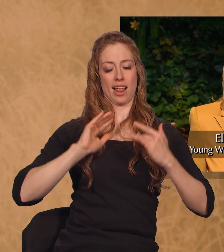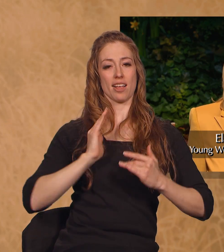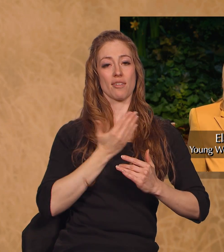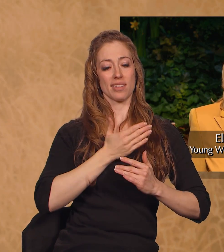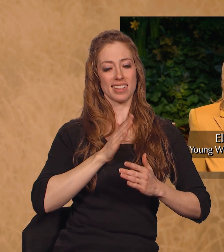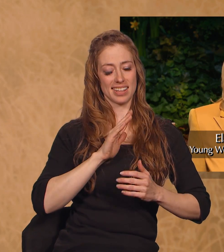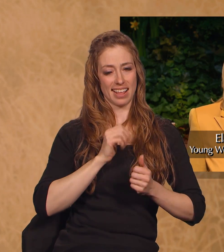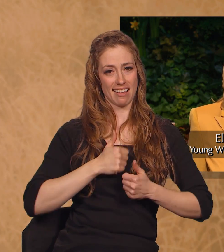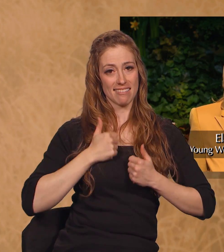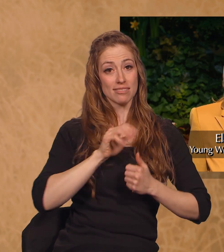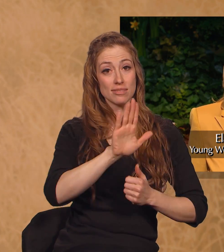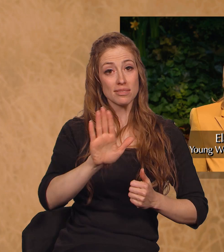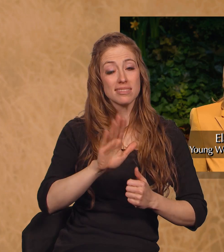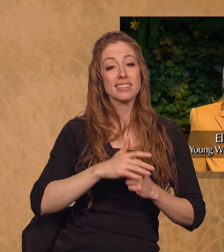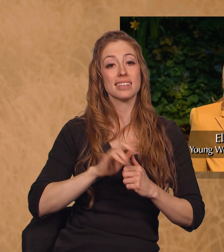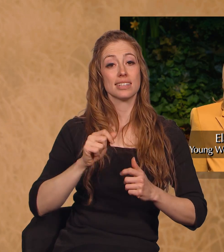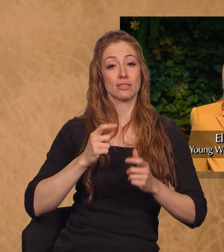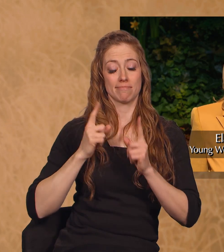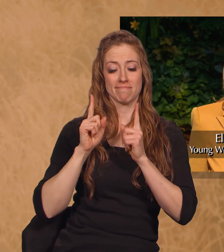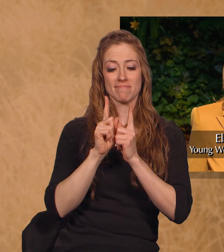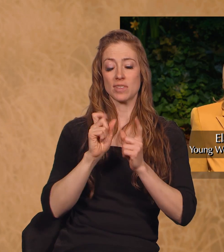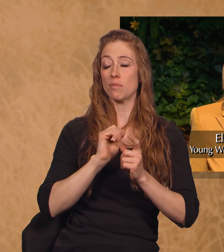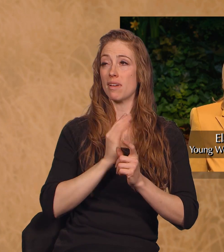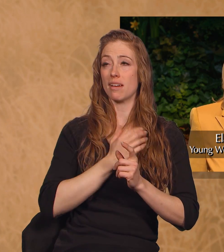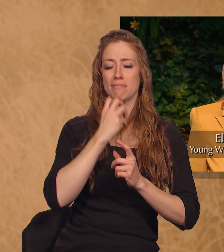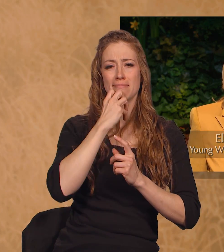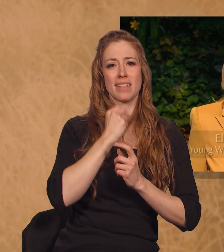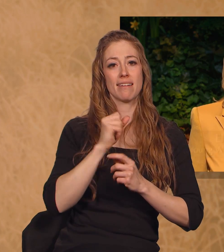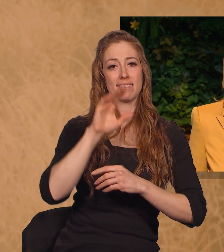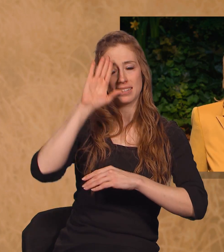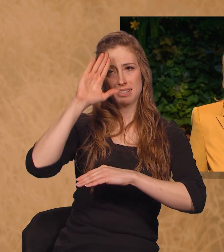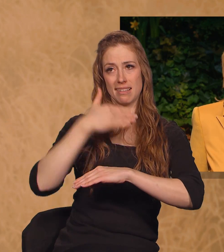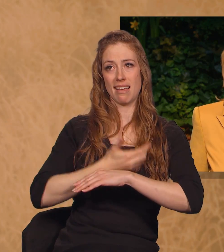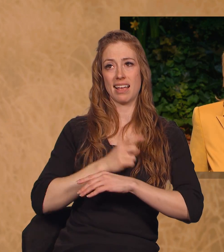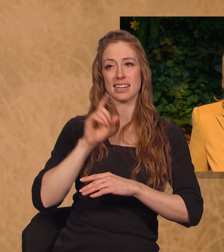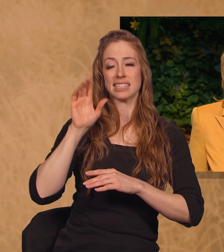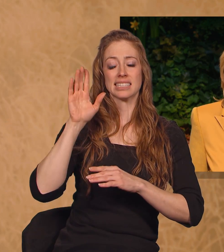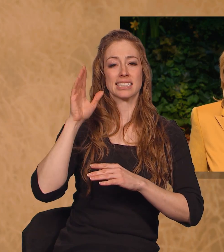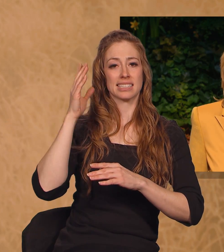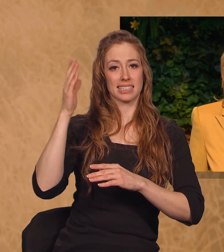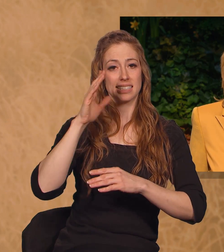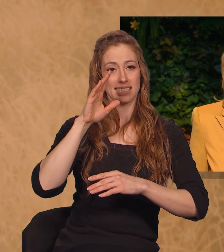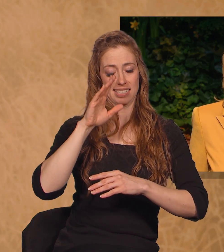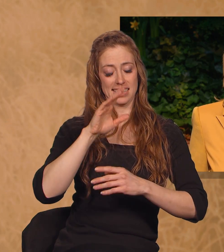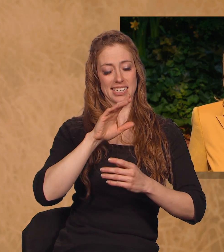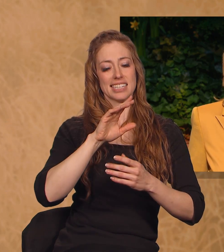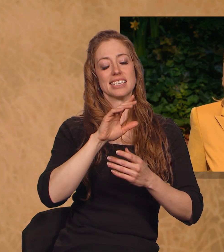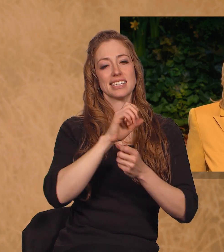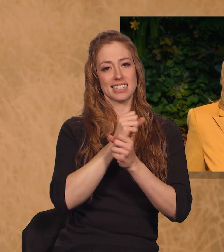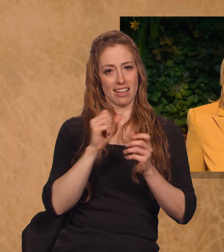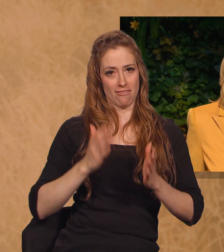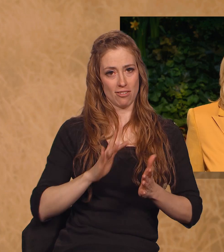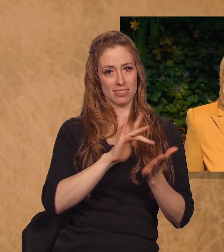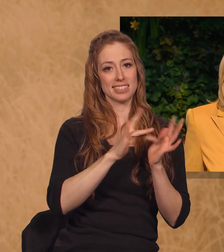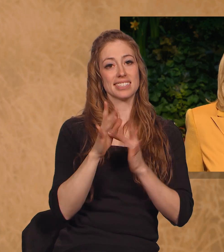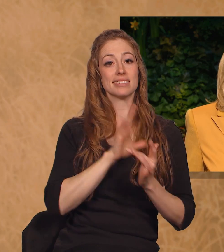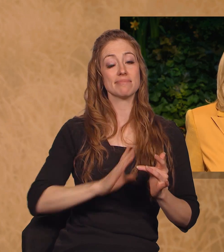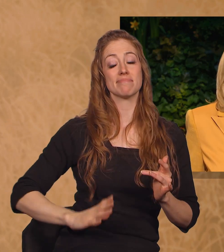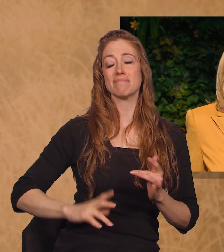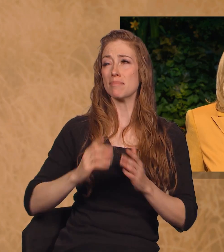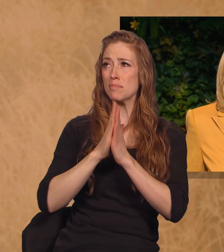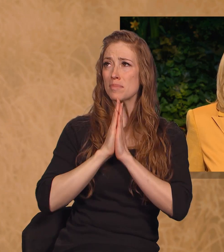draw close to His beloved Son our Savior Jesus Christ And I pray that like Moroni